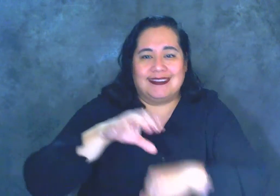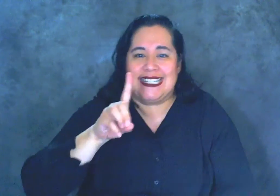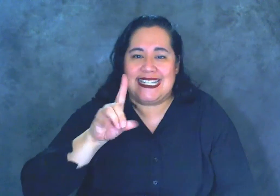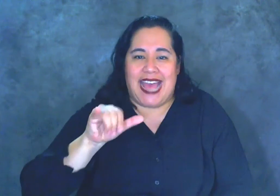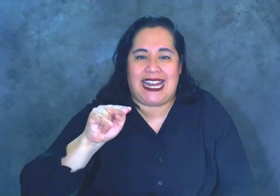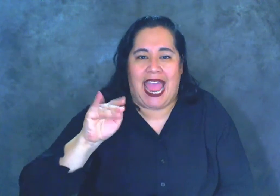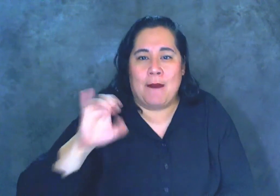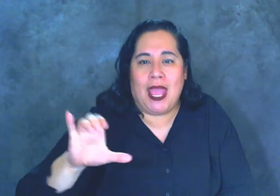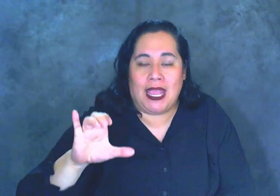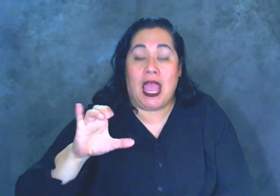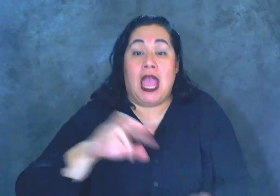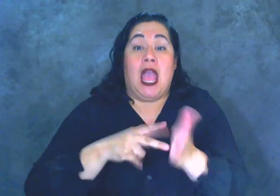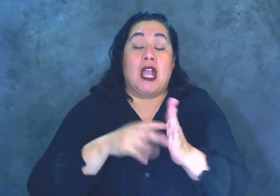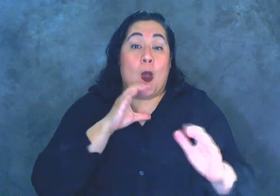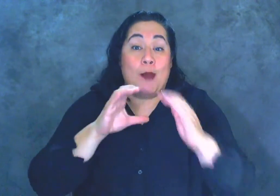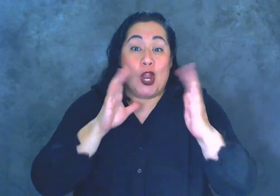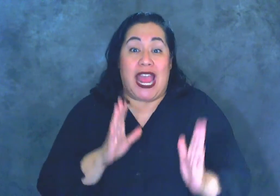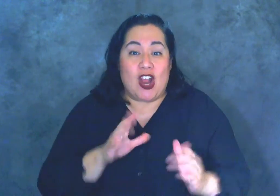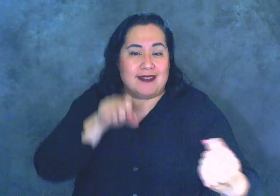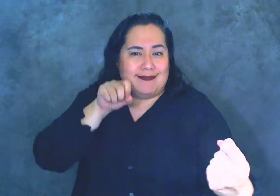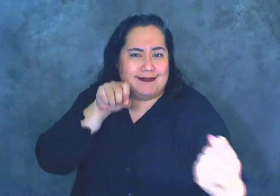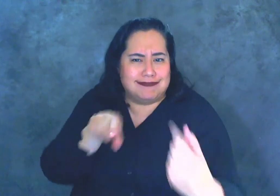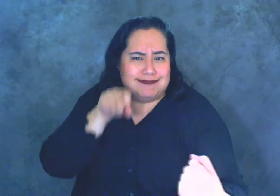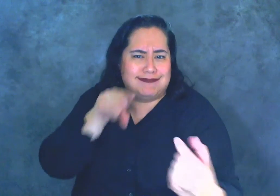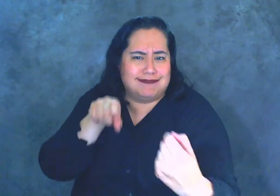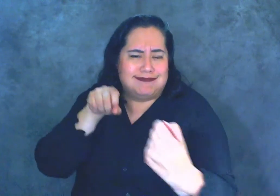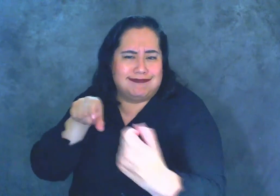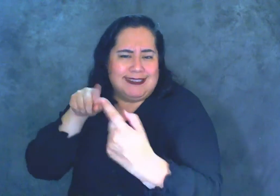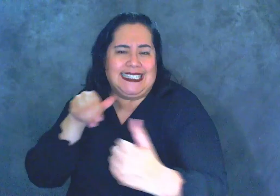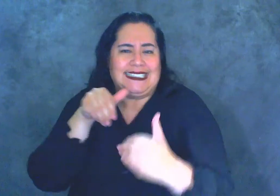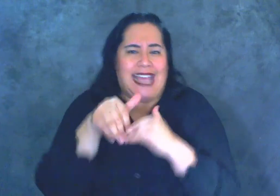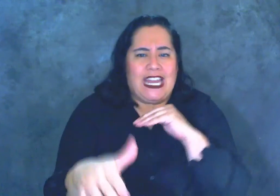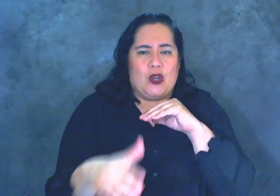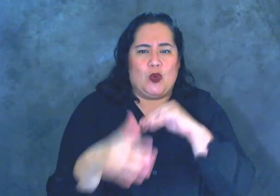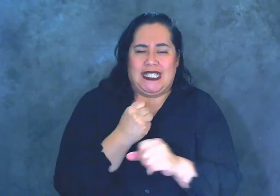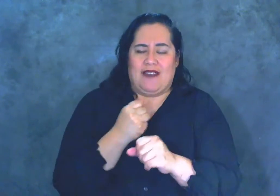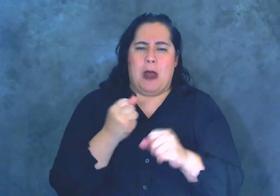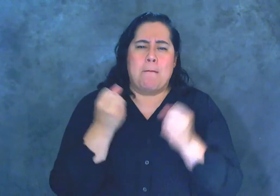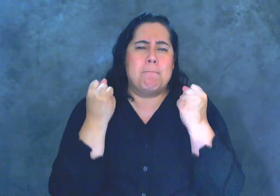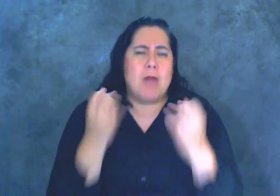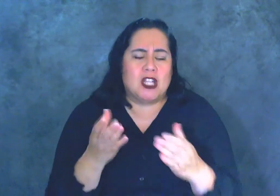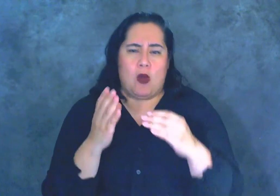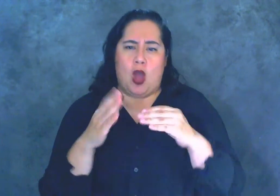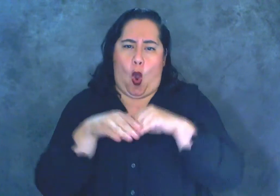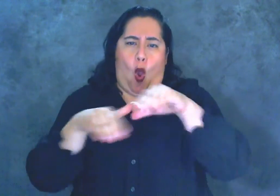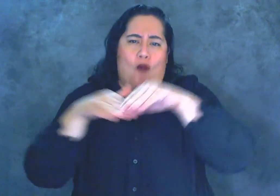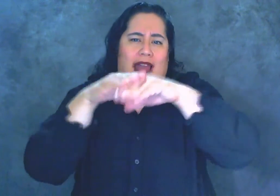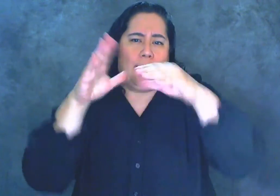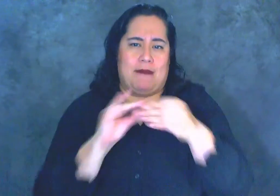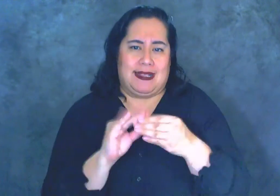simultaneously sending and receiving multiple and overlapping messages. Even now,